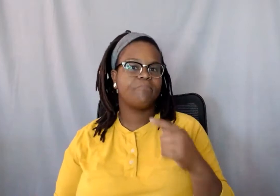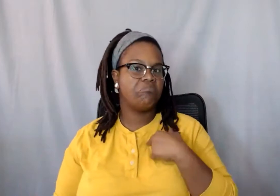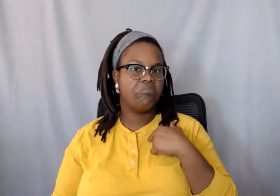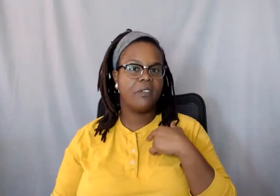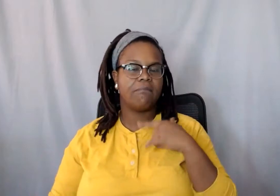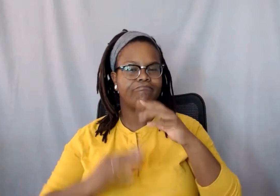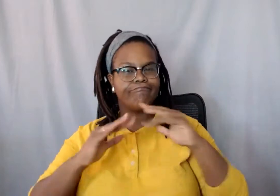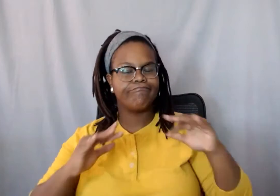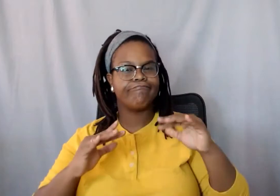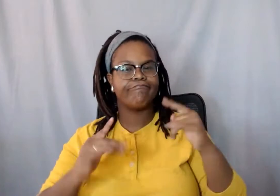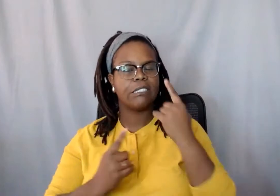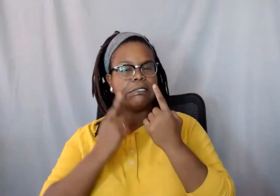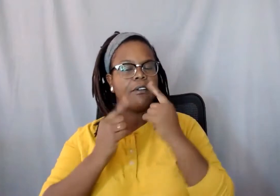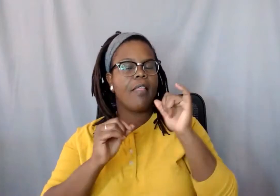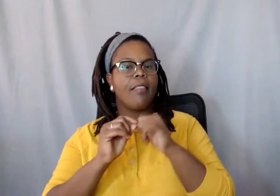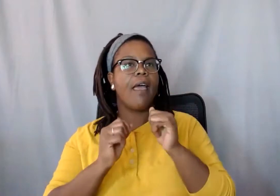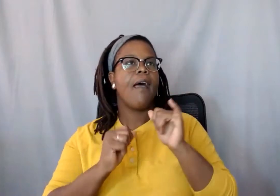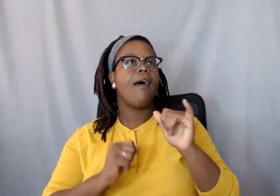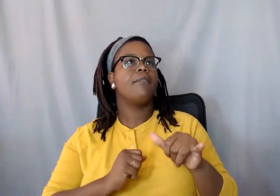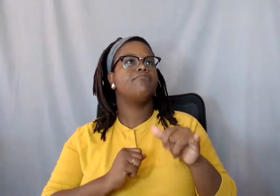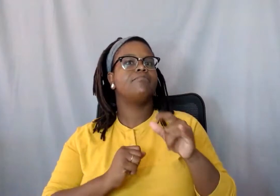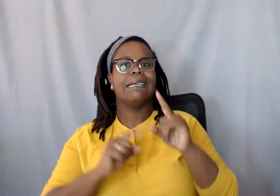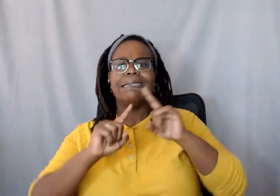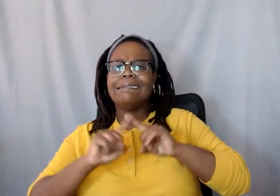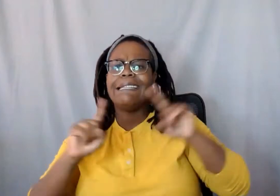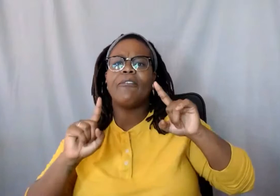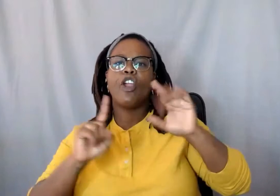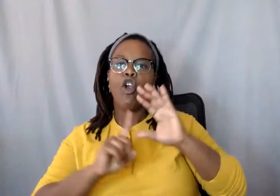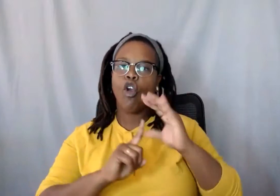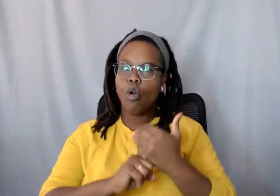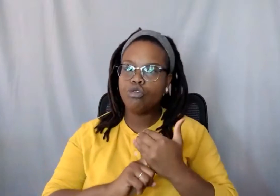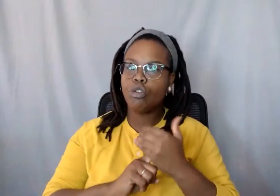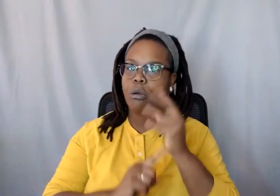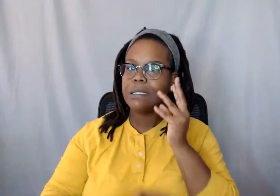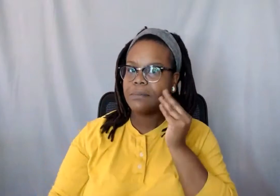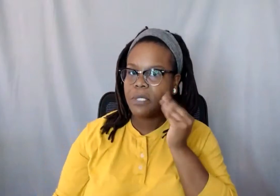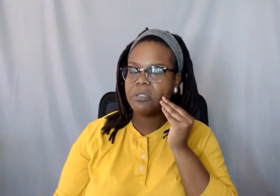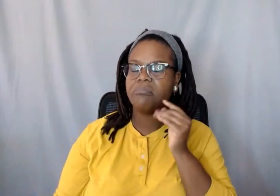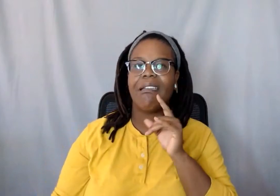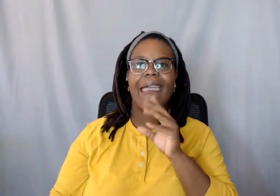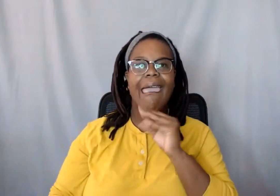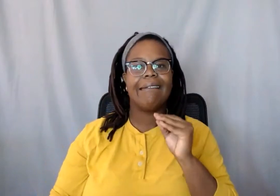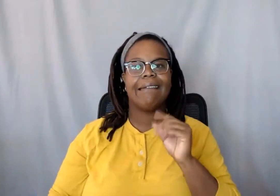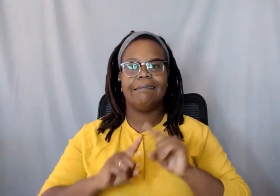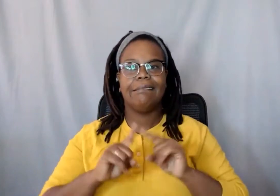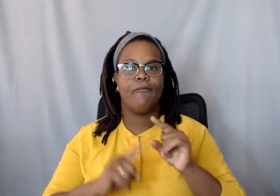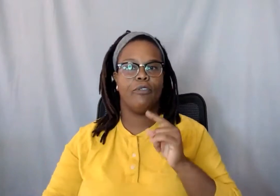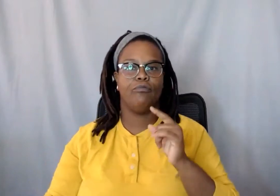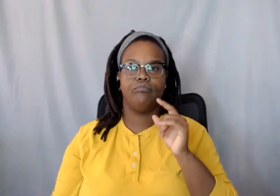be mostly different cultural experiences and different races. But now that I've kind of